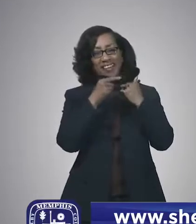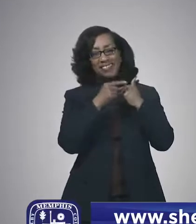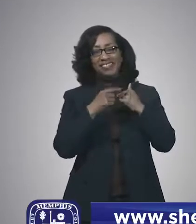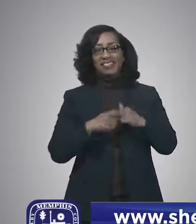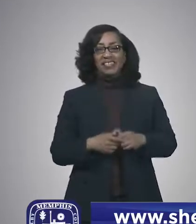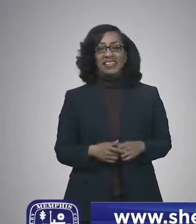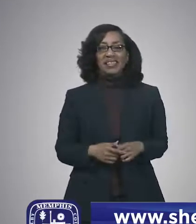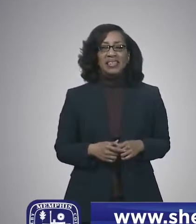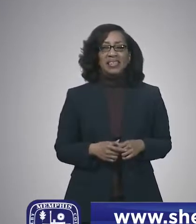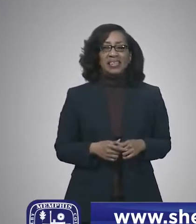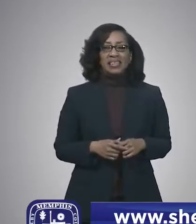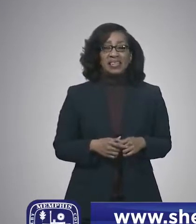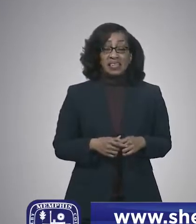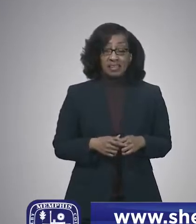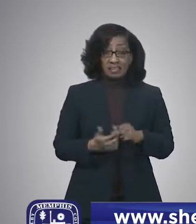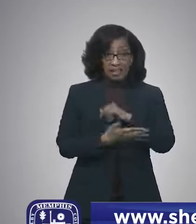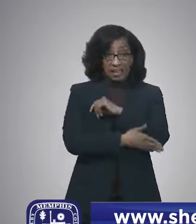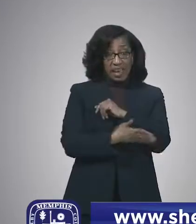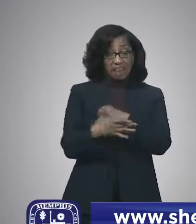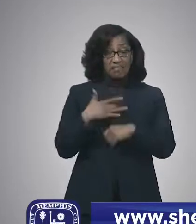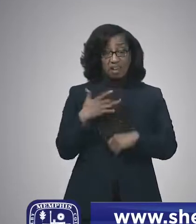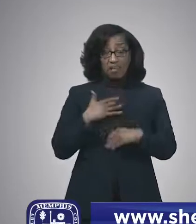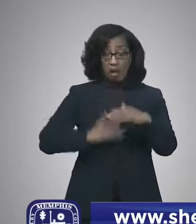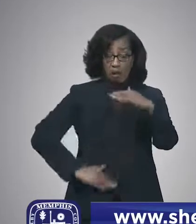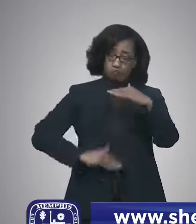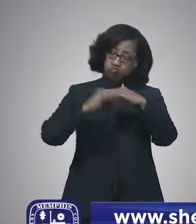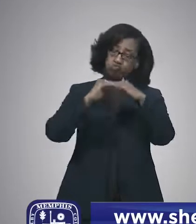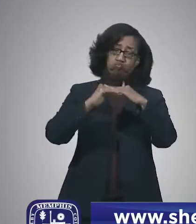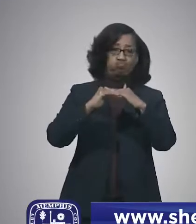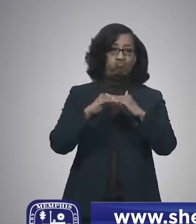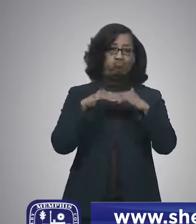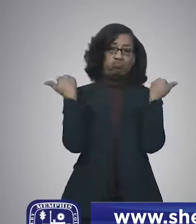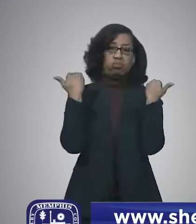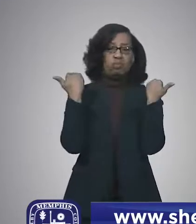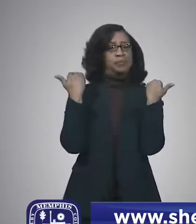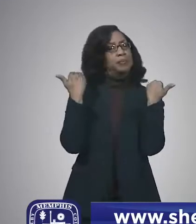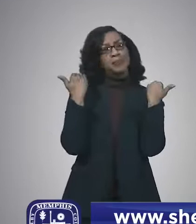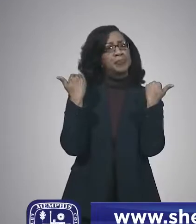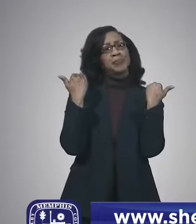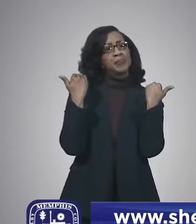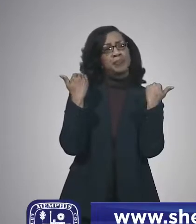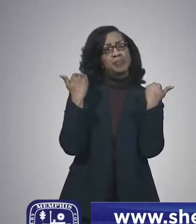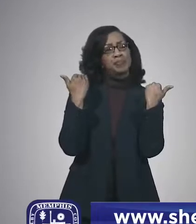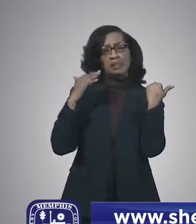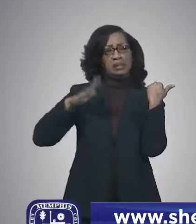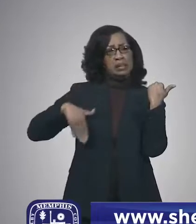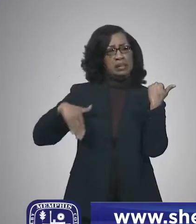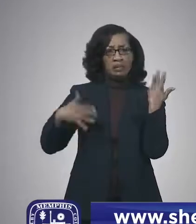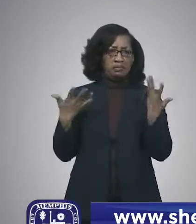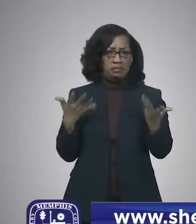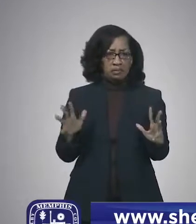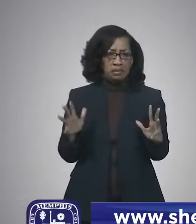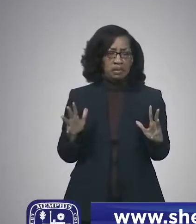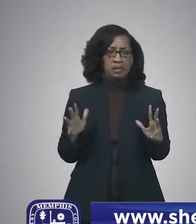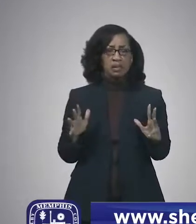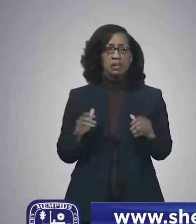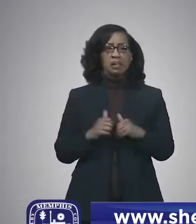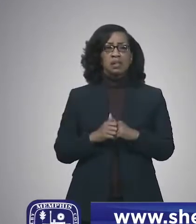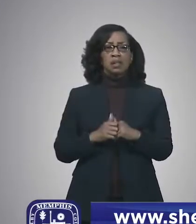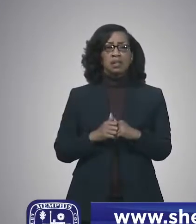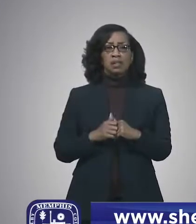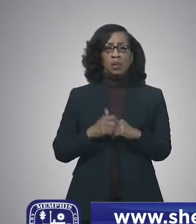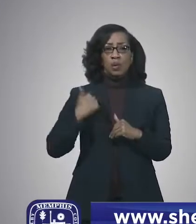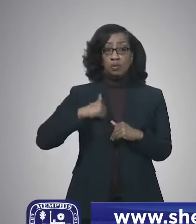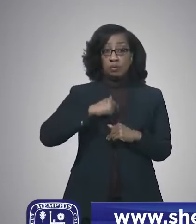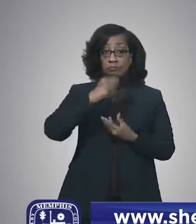no. The county has not reached its limit in protecting people from COVID-19. And so, as we've